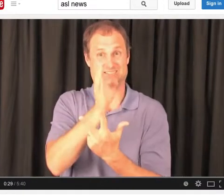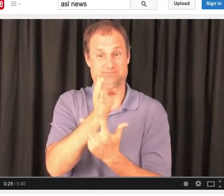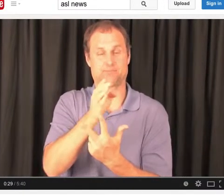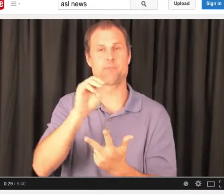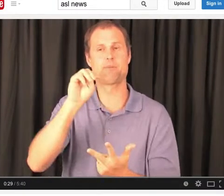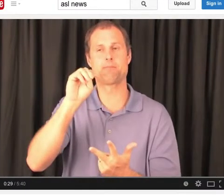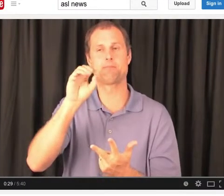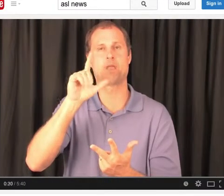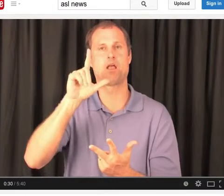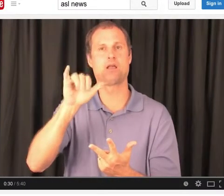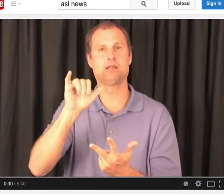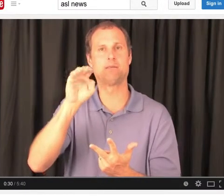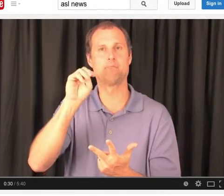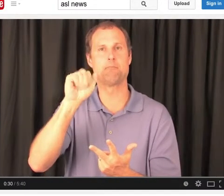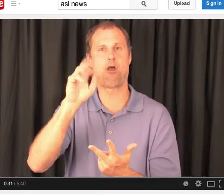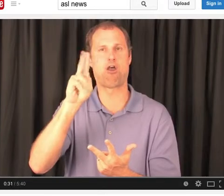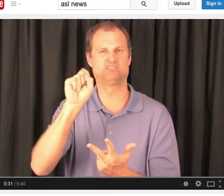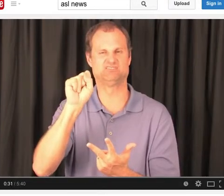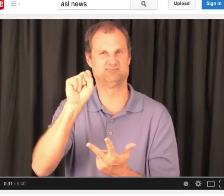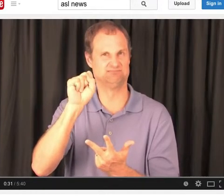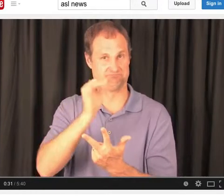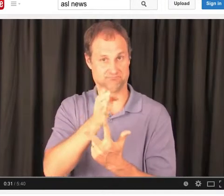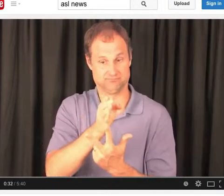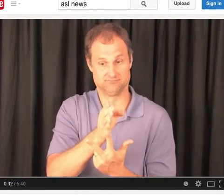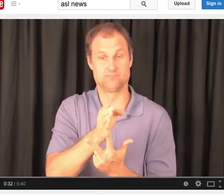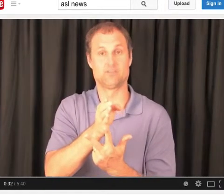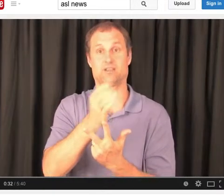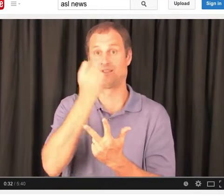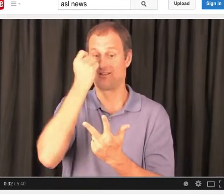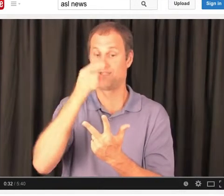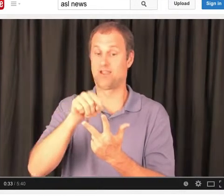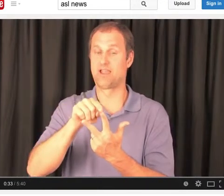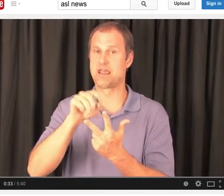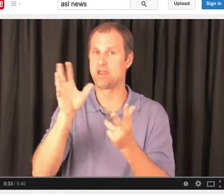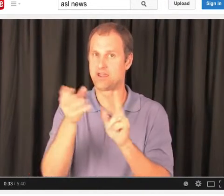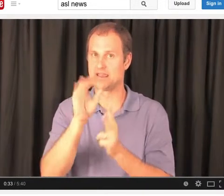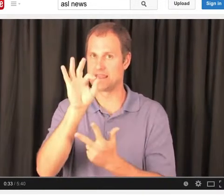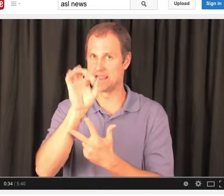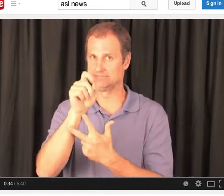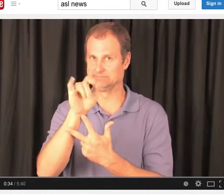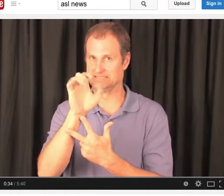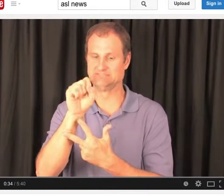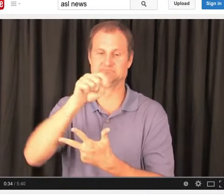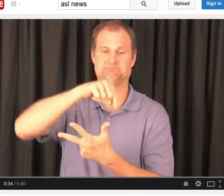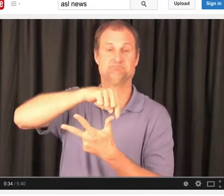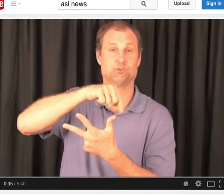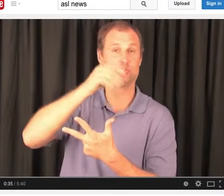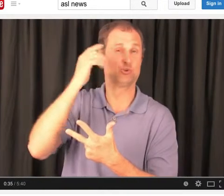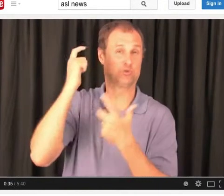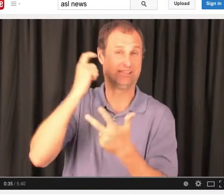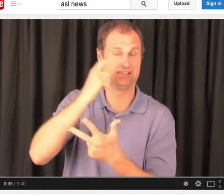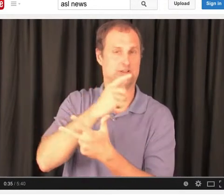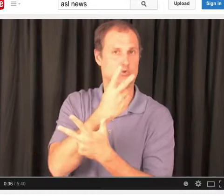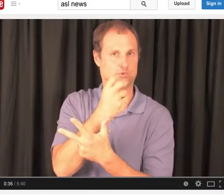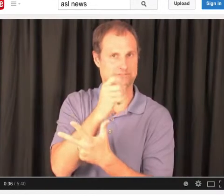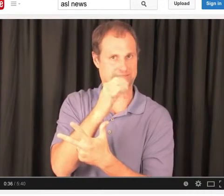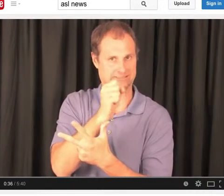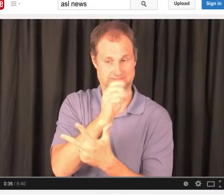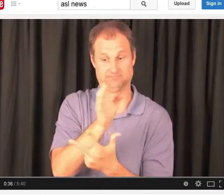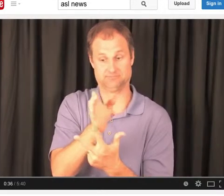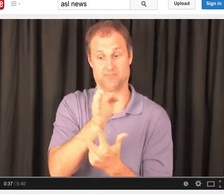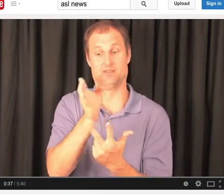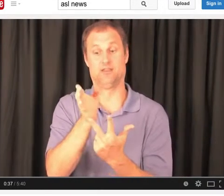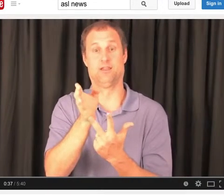first type of albatross is great albatross. The second type of albatross is molymarks. There are nine